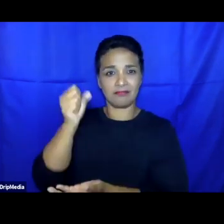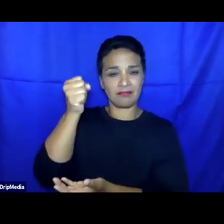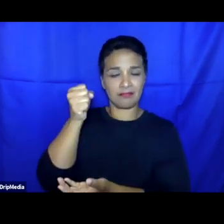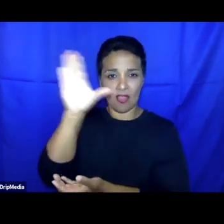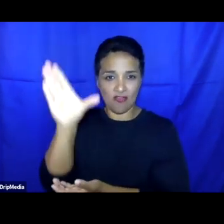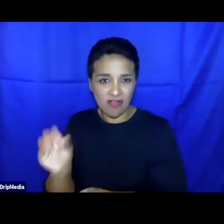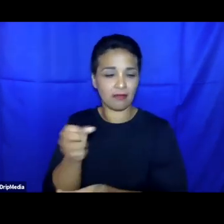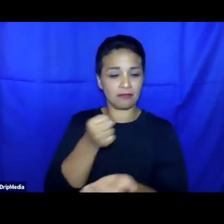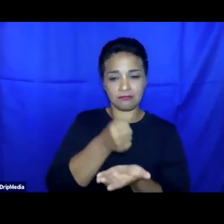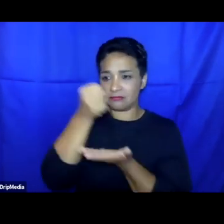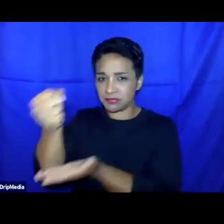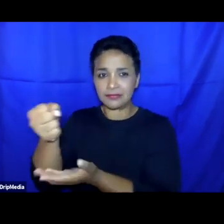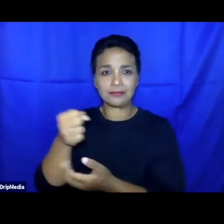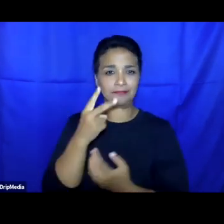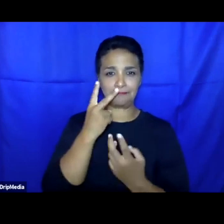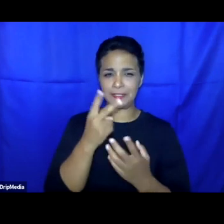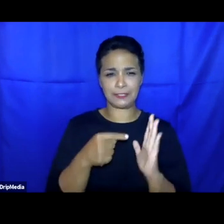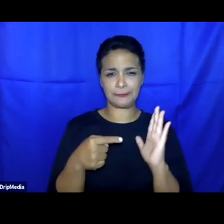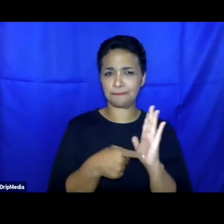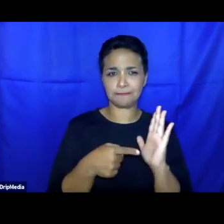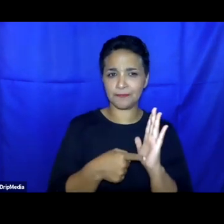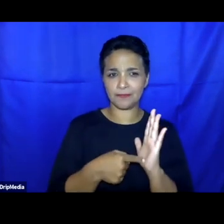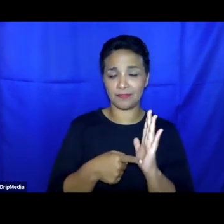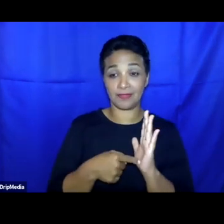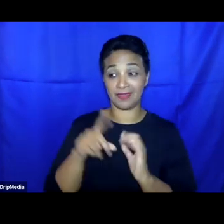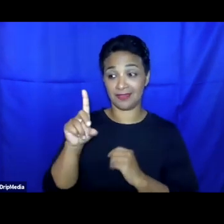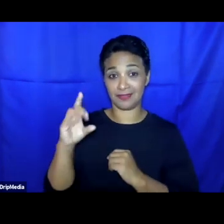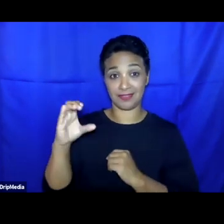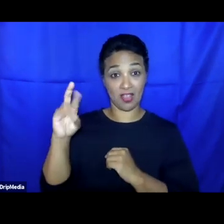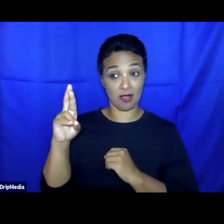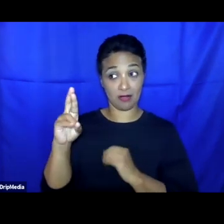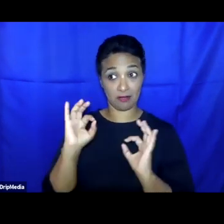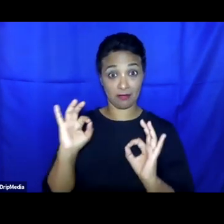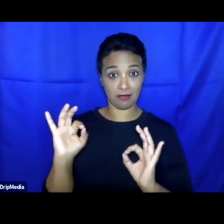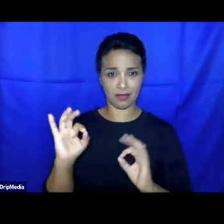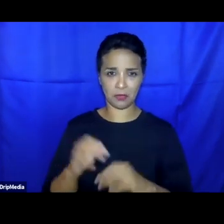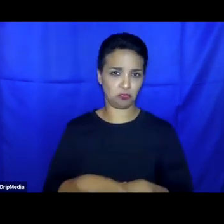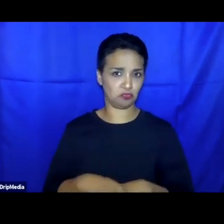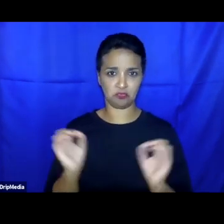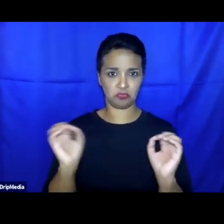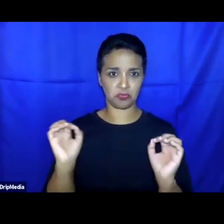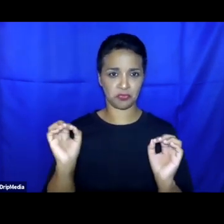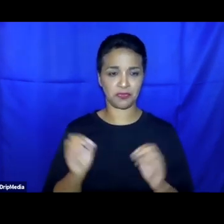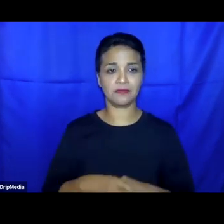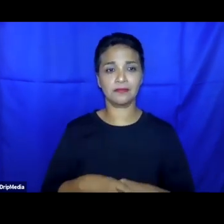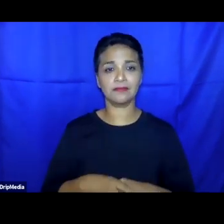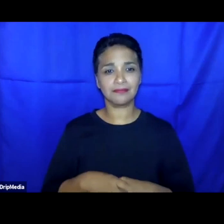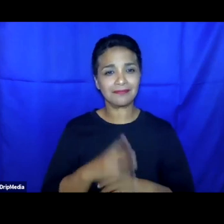strong references to the GCR. And perhaps most tellingly in the EU pact itself, the